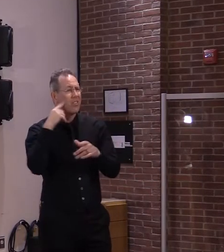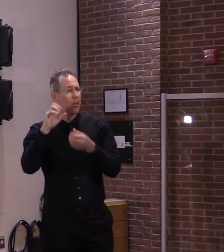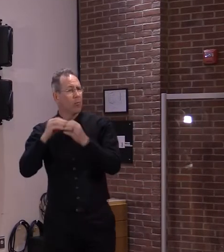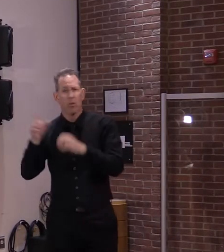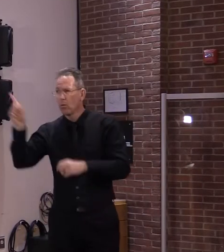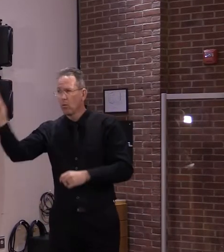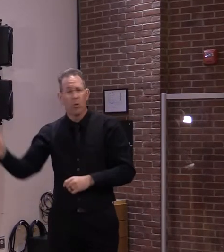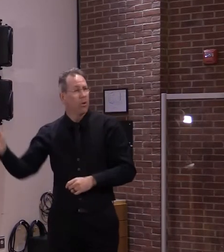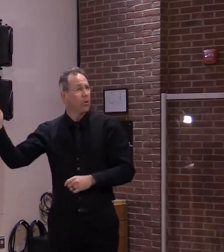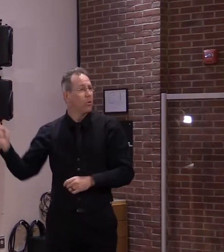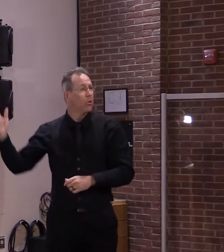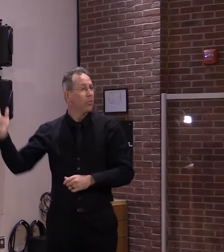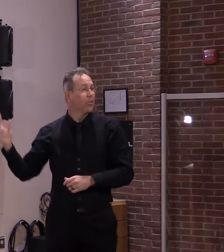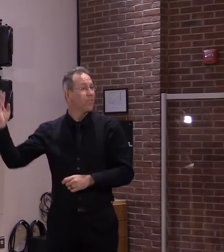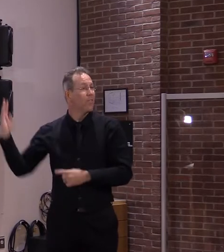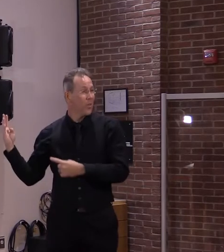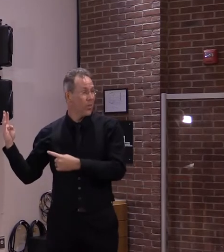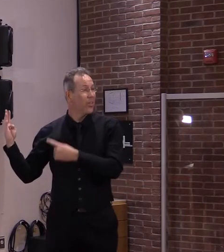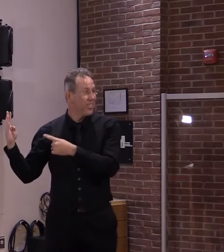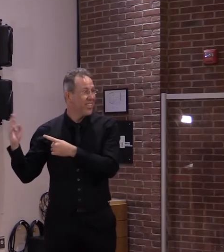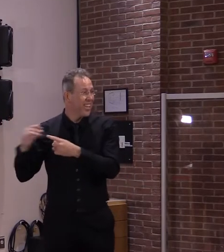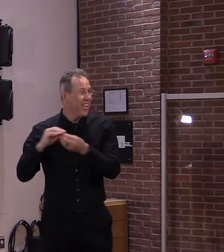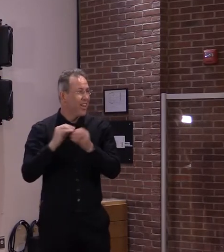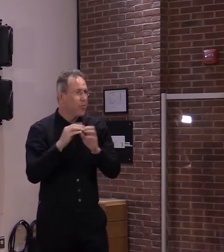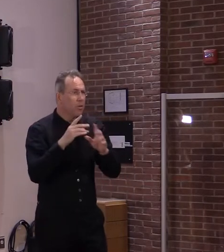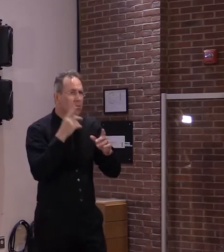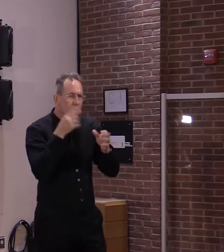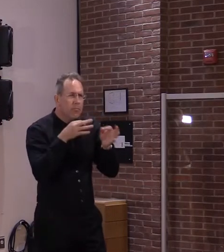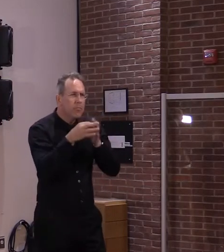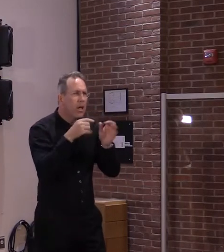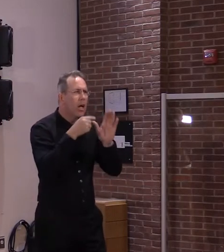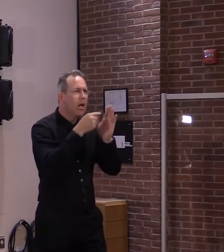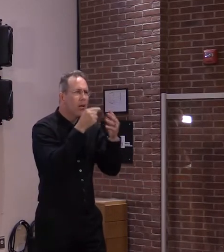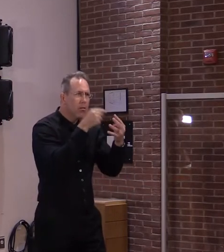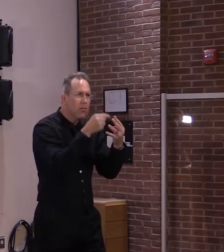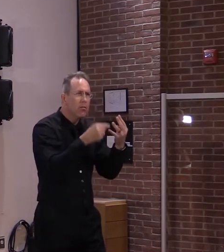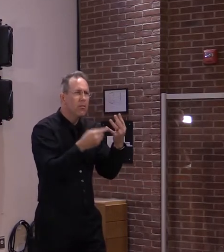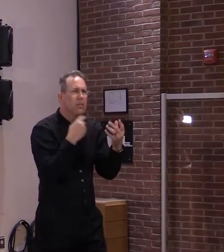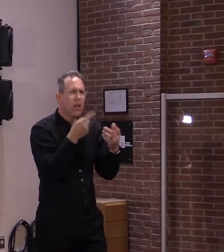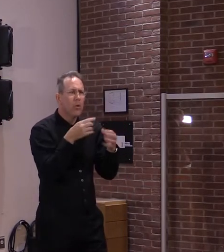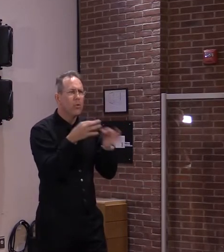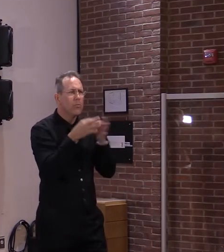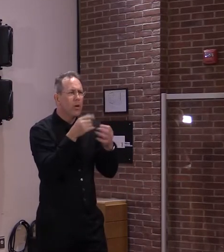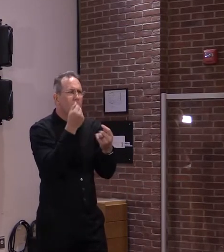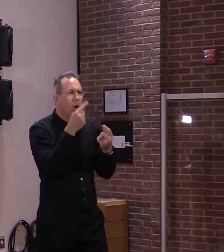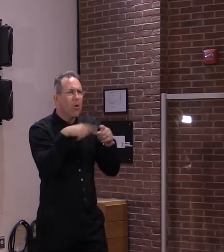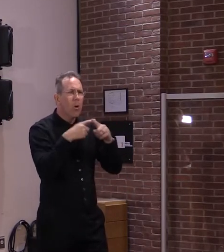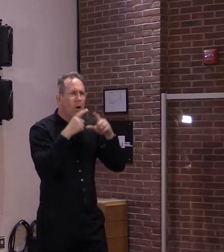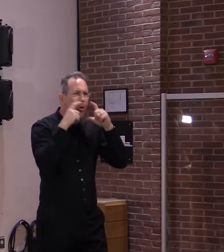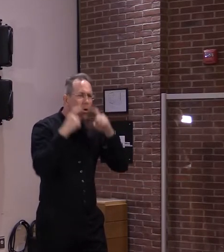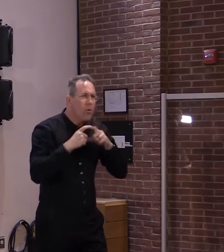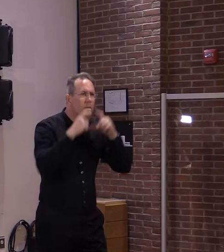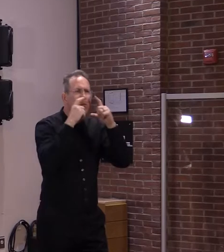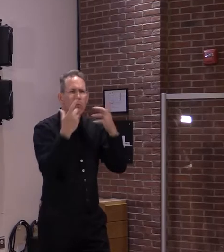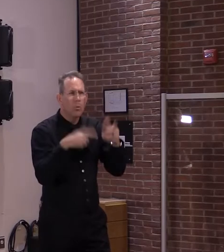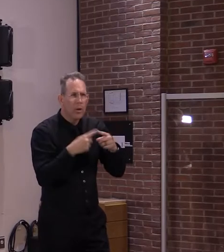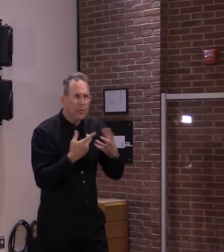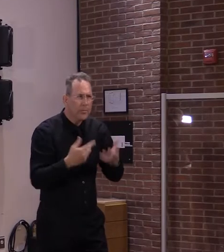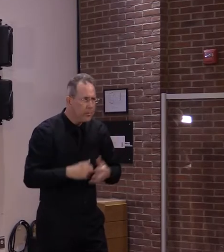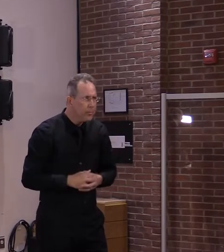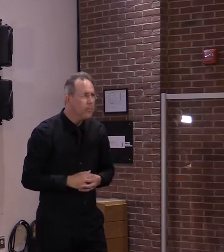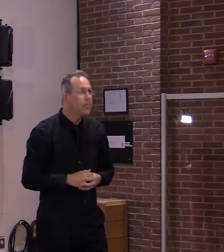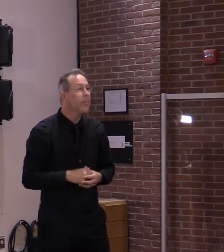masking as it is being done currently. Beginning with the July 4th, it now turns to as a